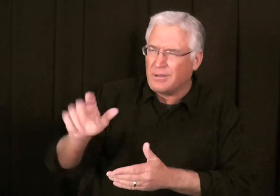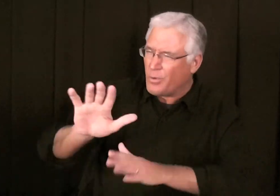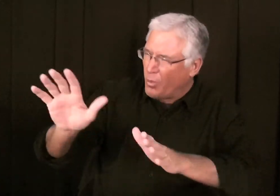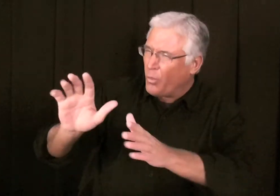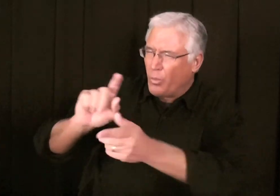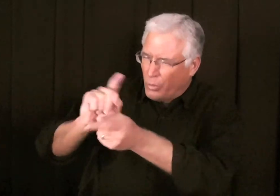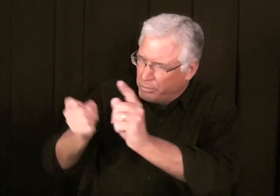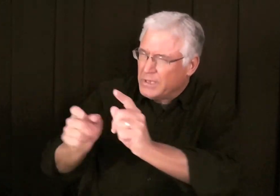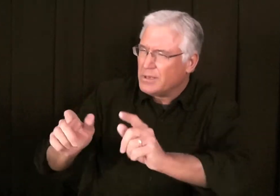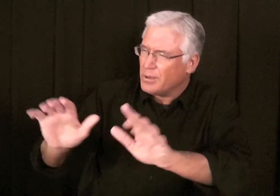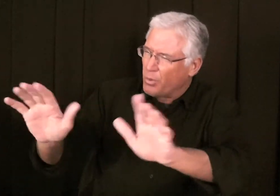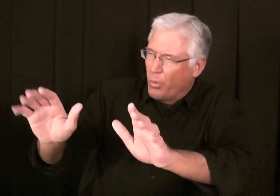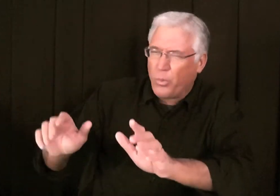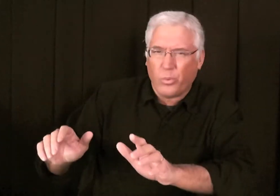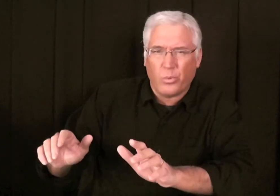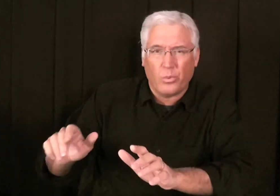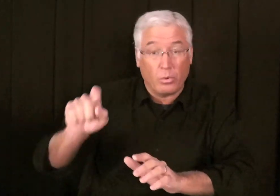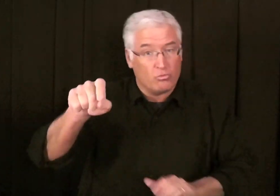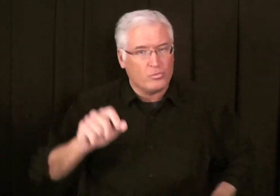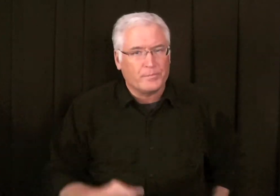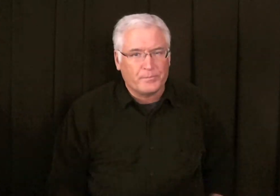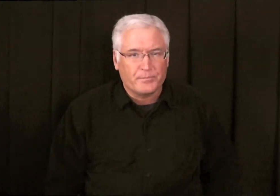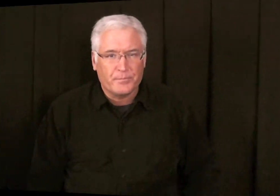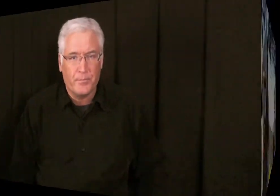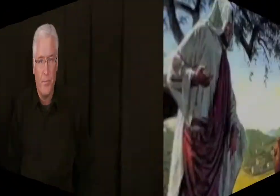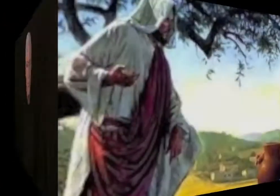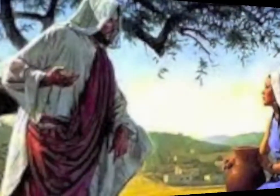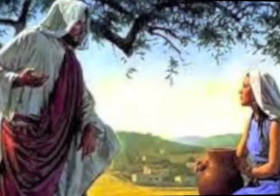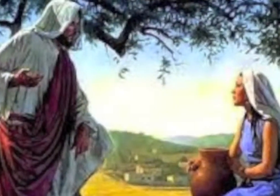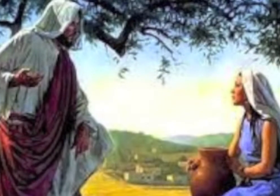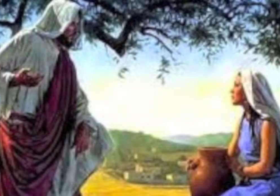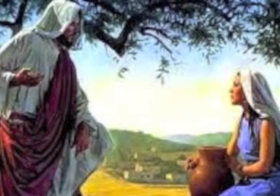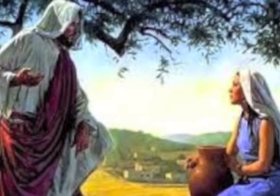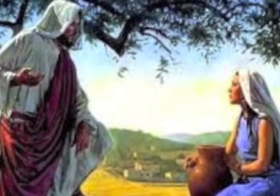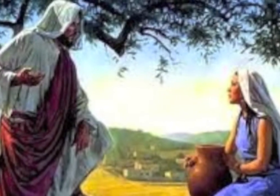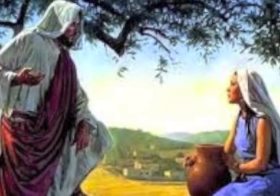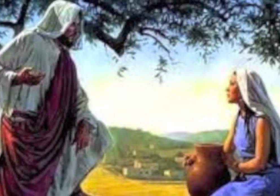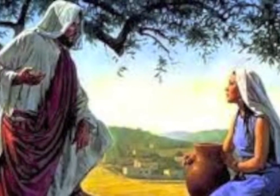with them to turn away, to turn away and repent. To